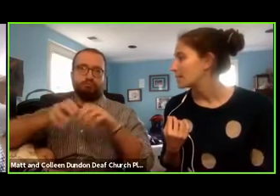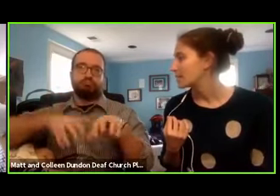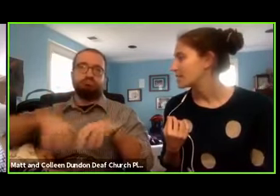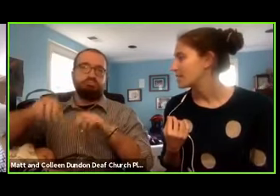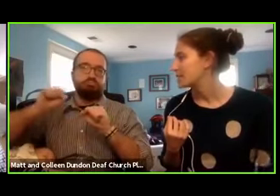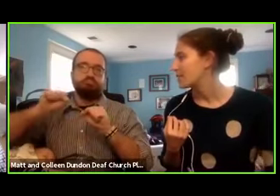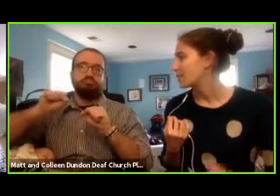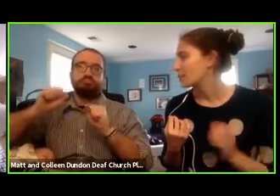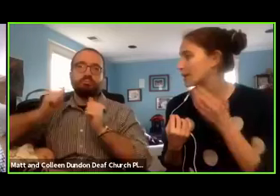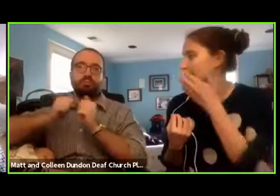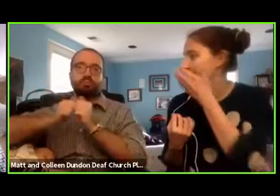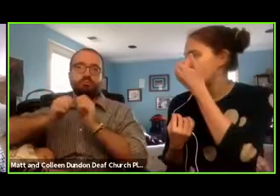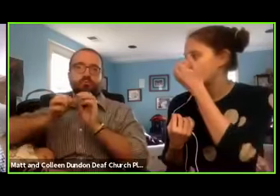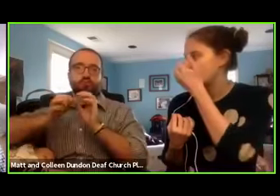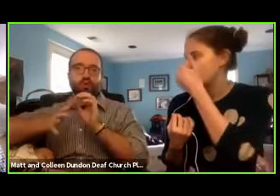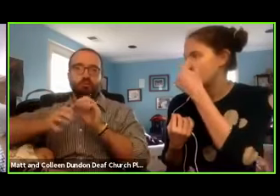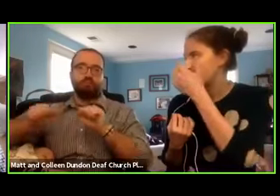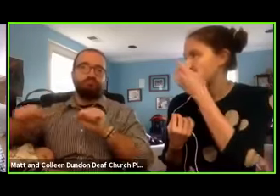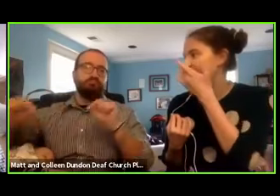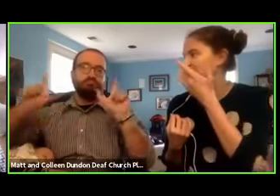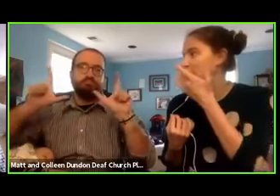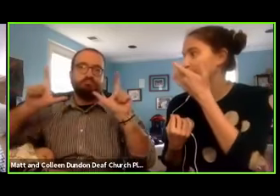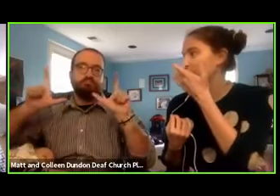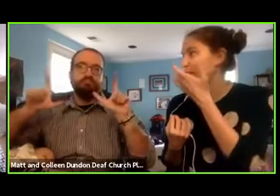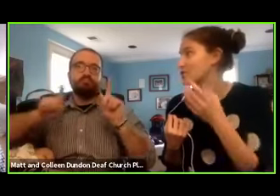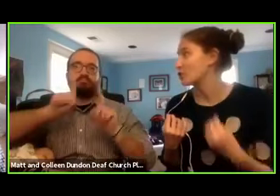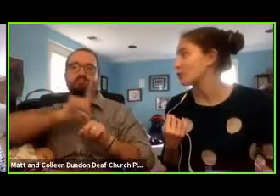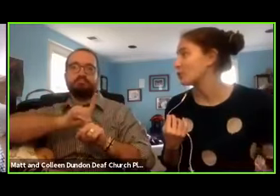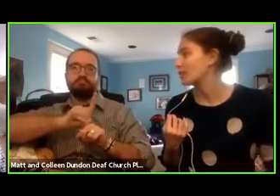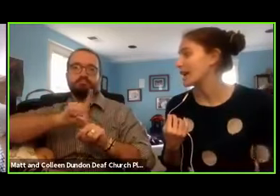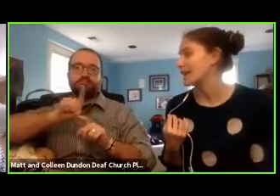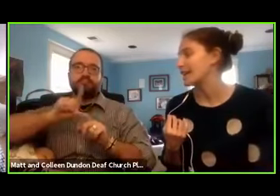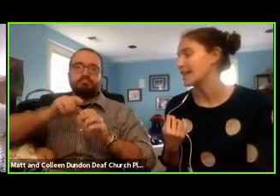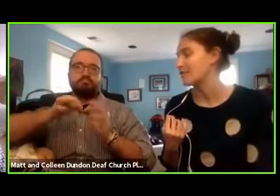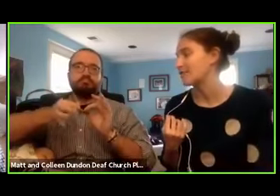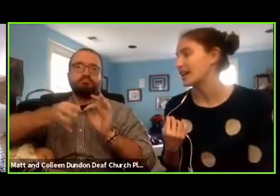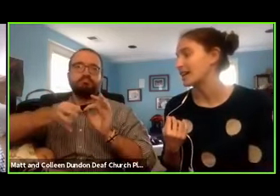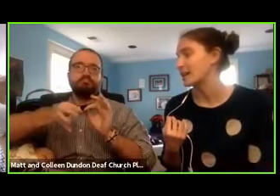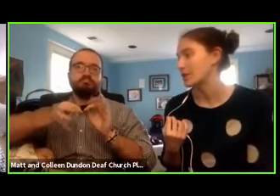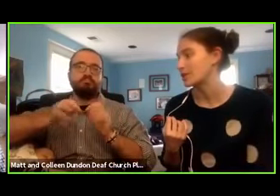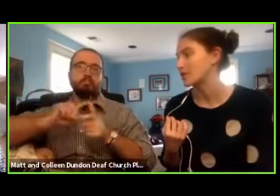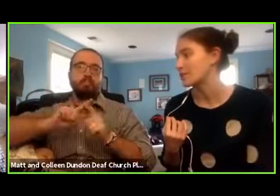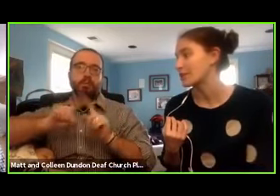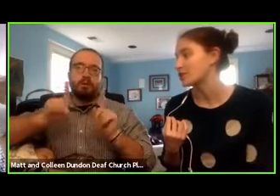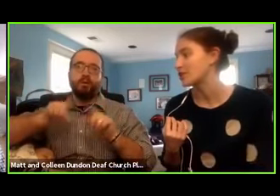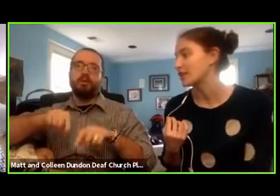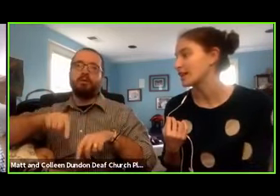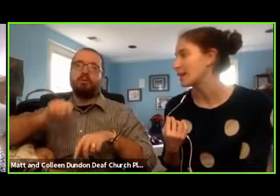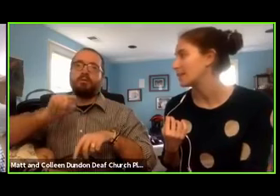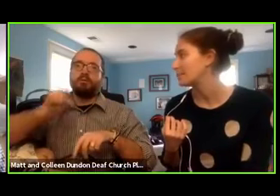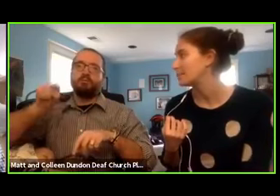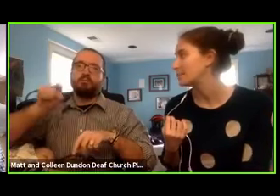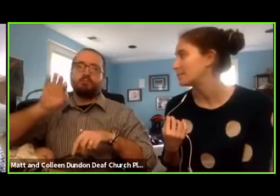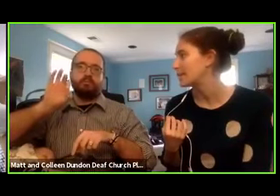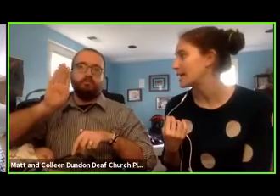There are some Deaf organizations that have kind of taken over with an interpreter, and they've got a picture in picture.